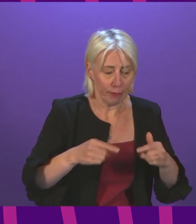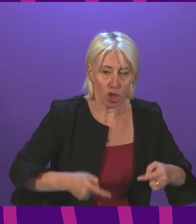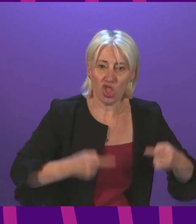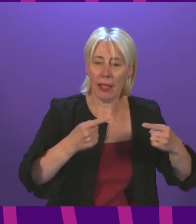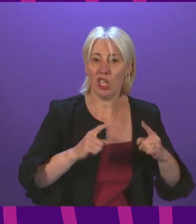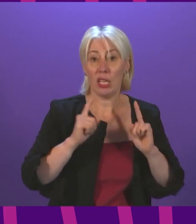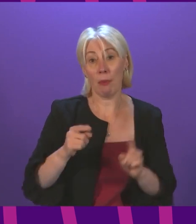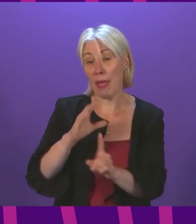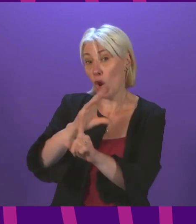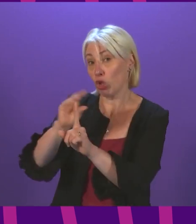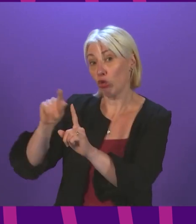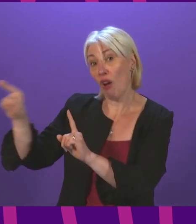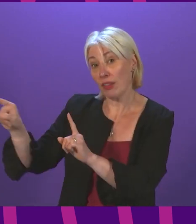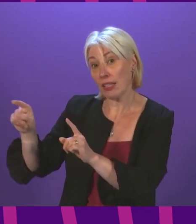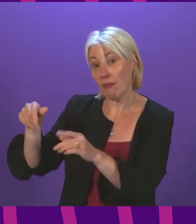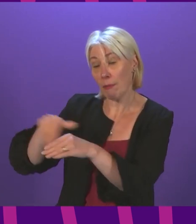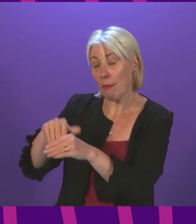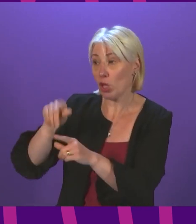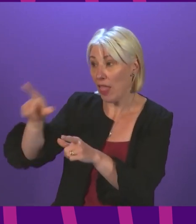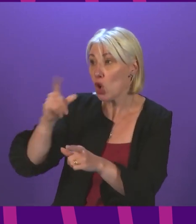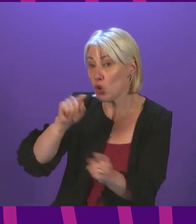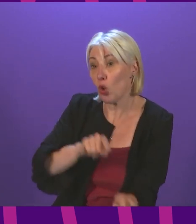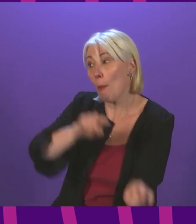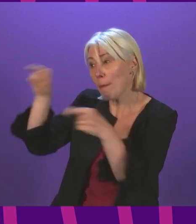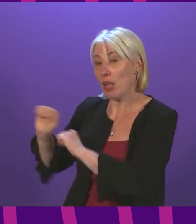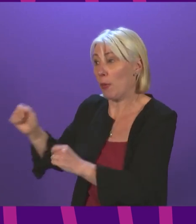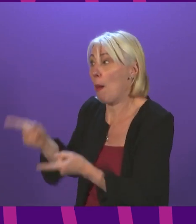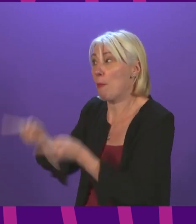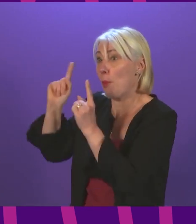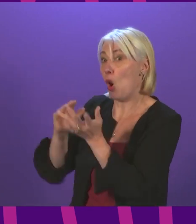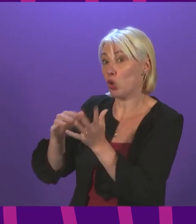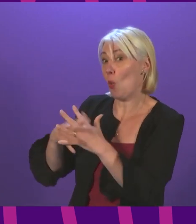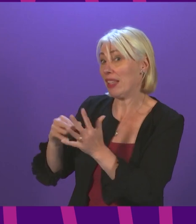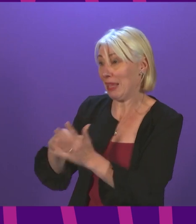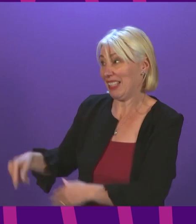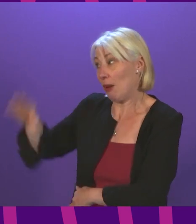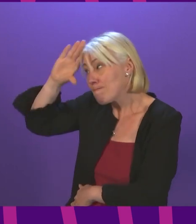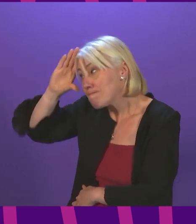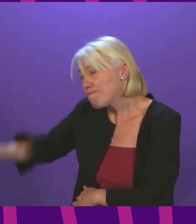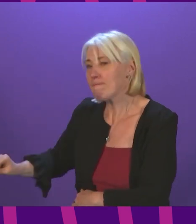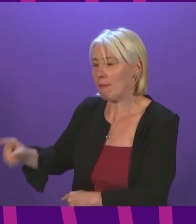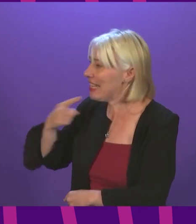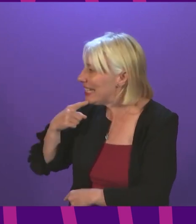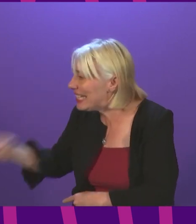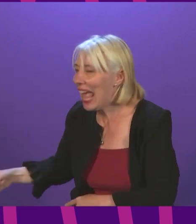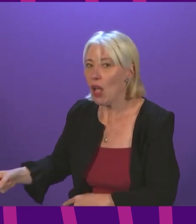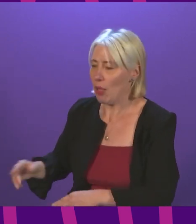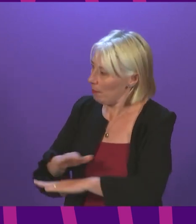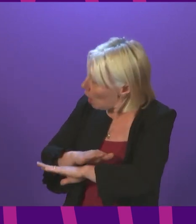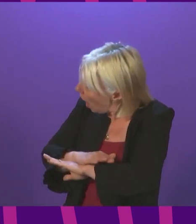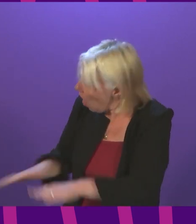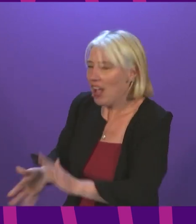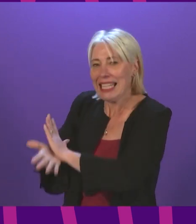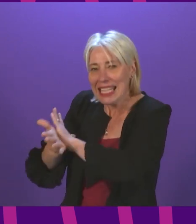conservative members could take this message to their bosses in westminster and spell out to them in no uncertain terms the